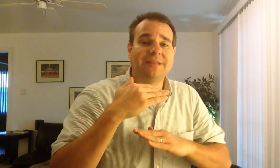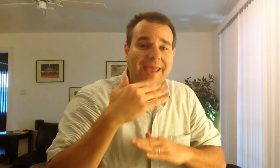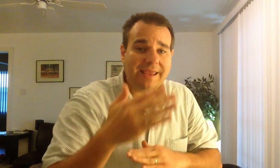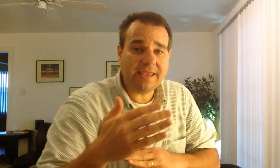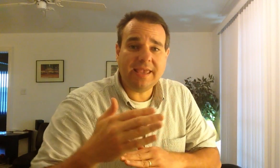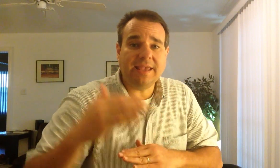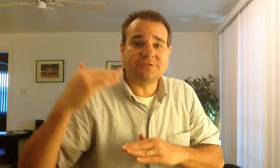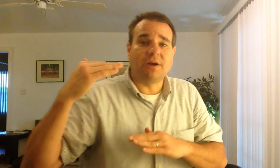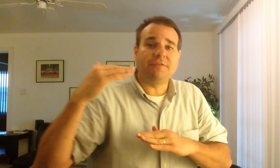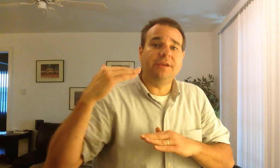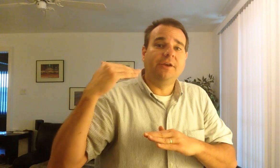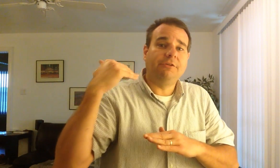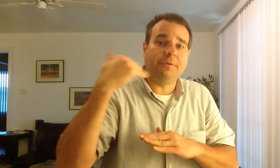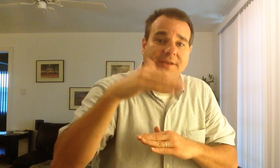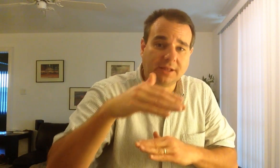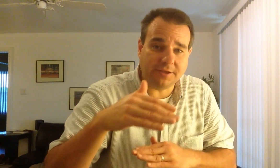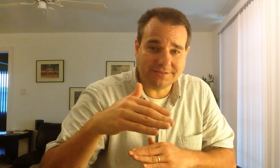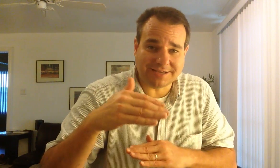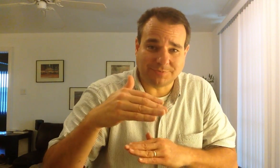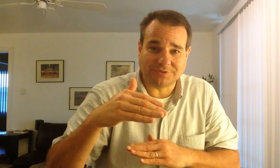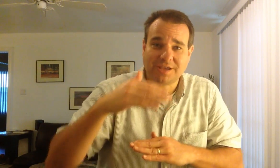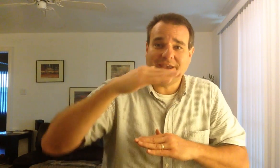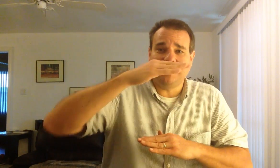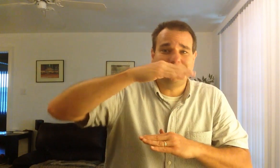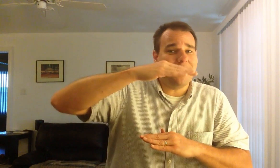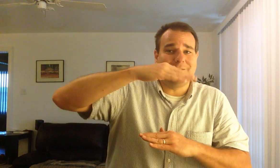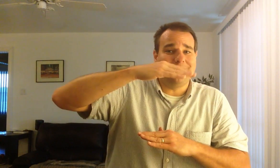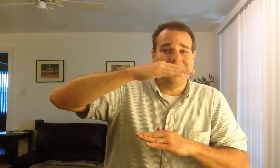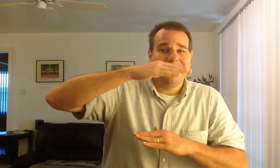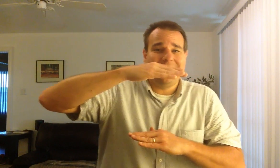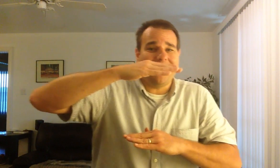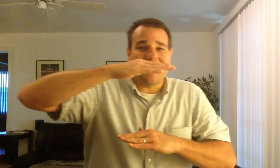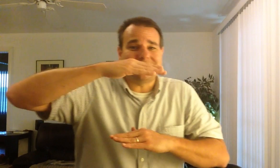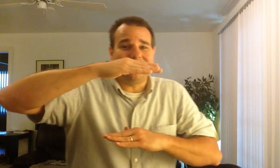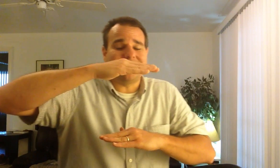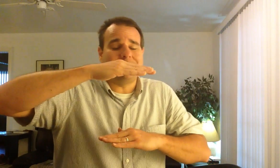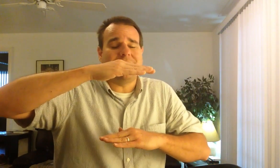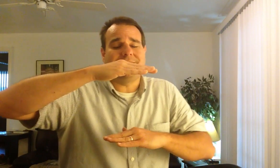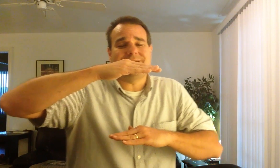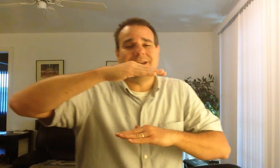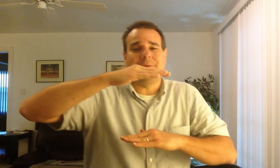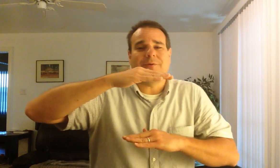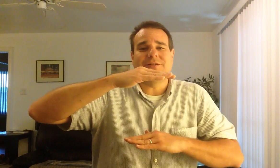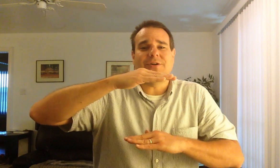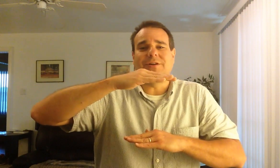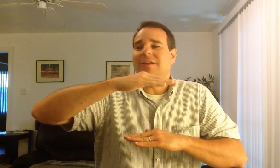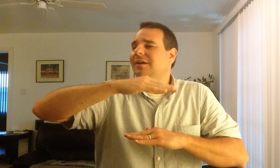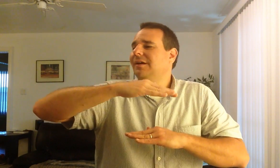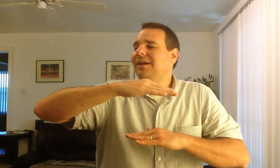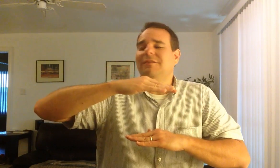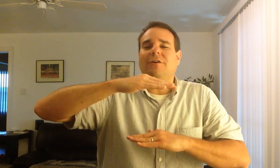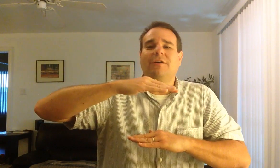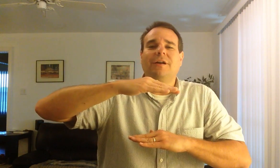today is roughly 3 decibels. It barely has any dynamic range at all. Any of our